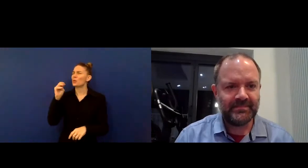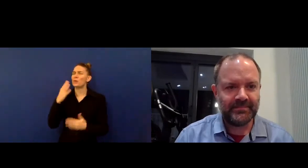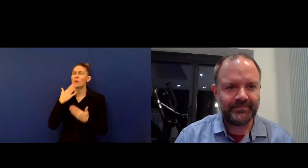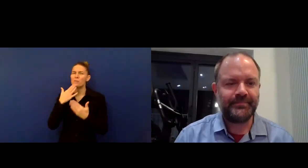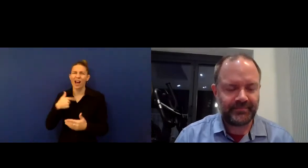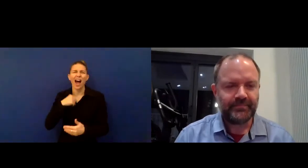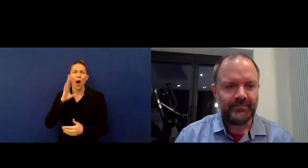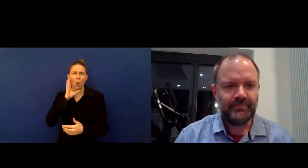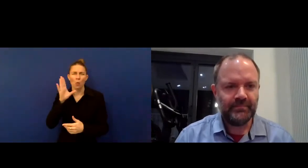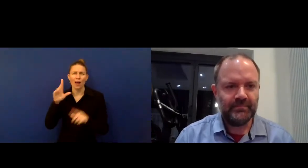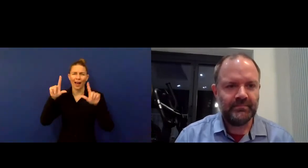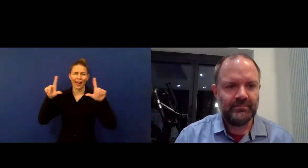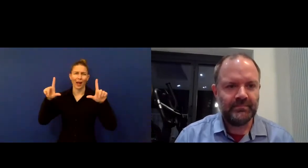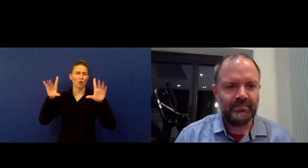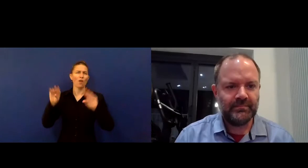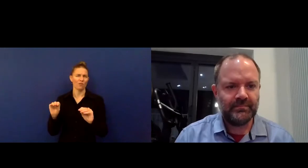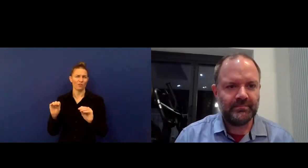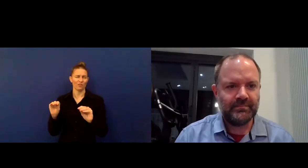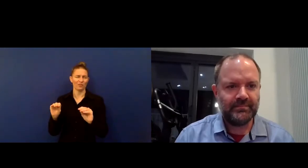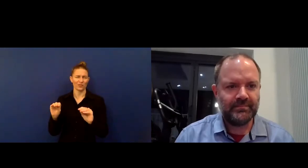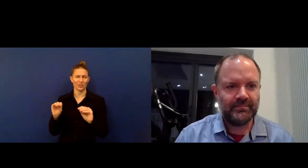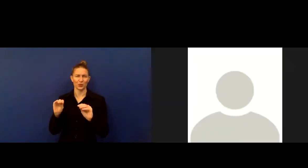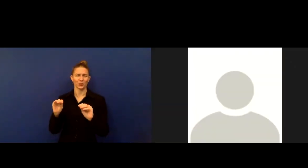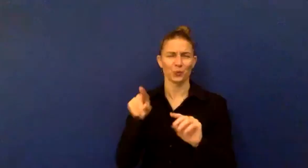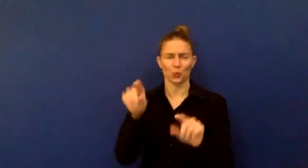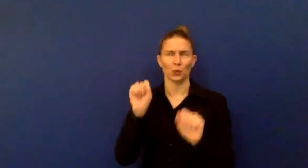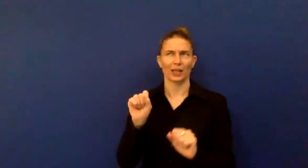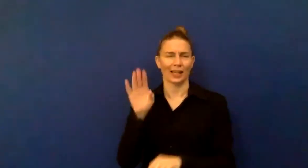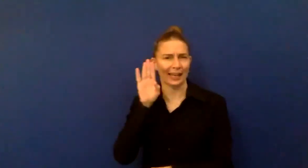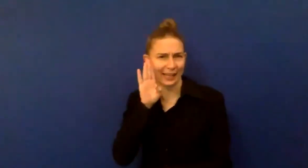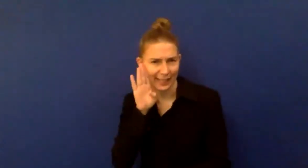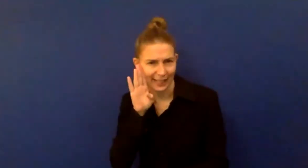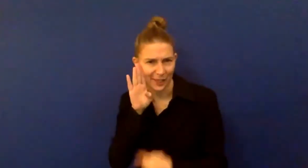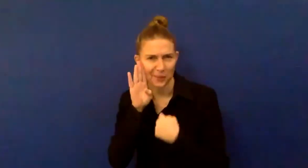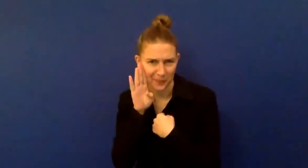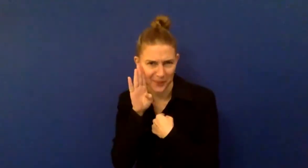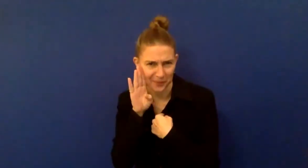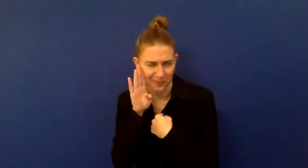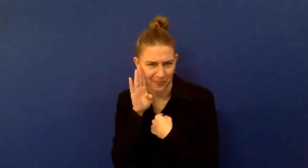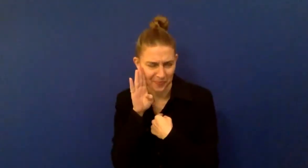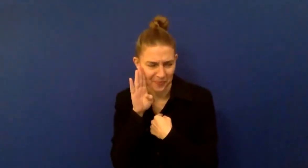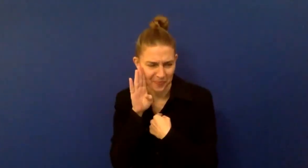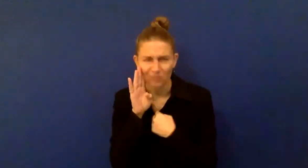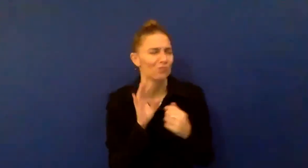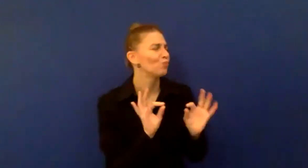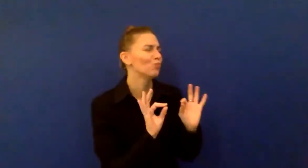off just to make sure that that you can listen. Well, when it's better.